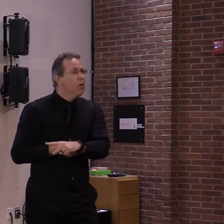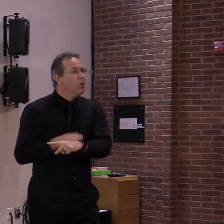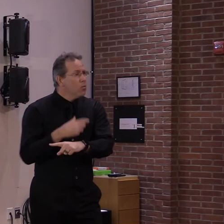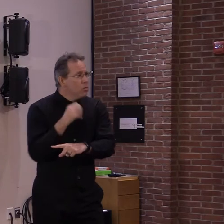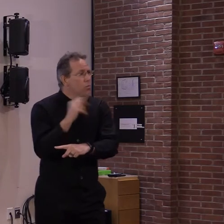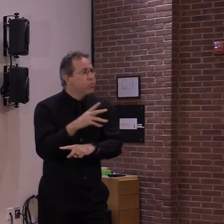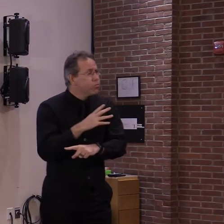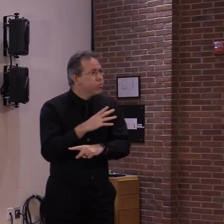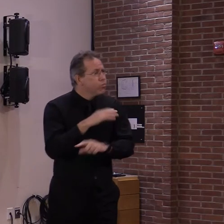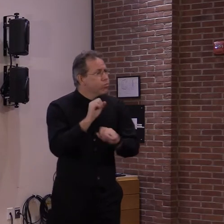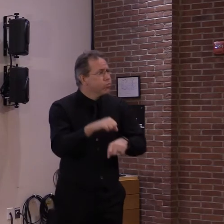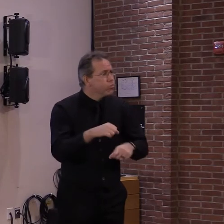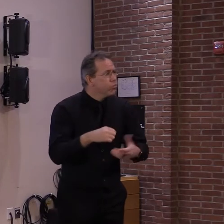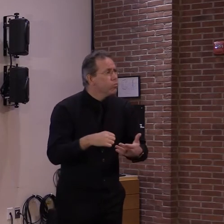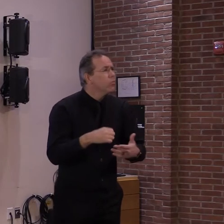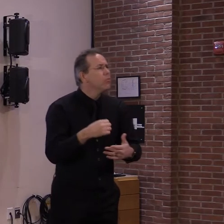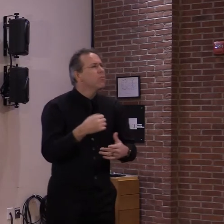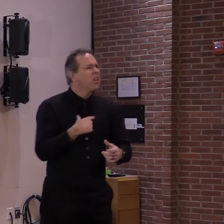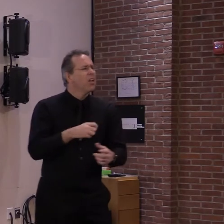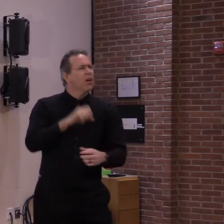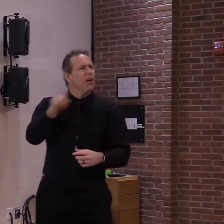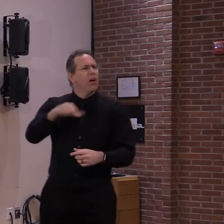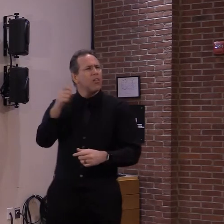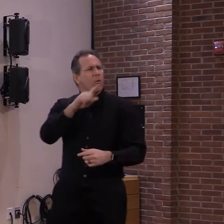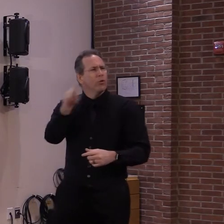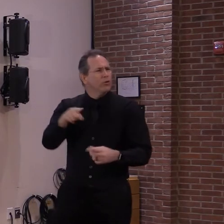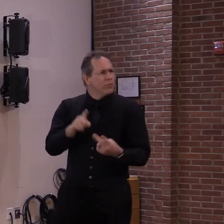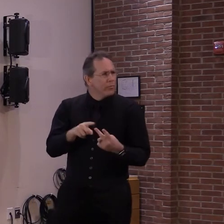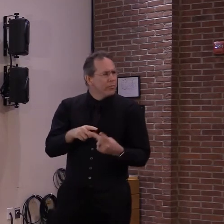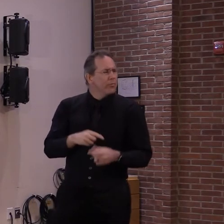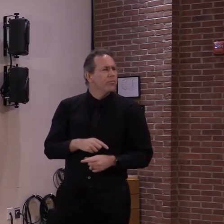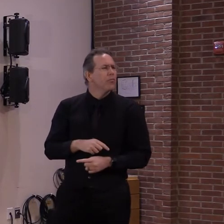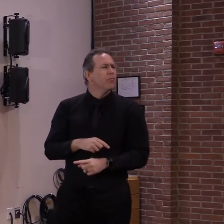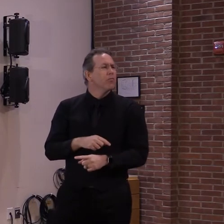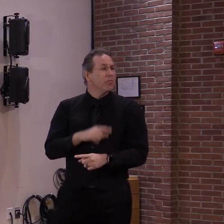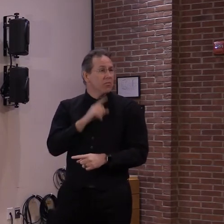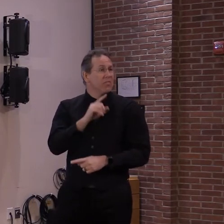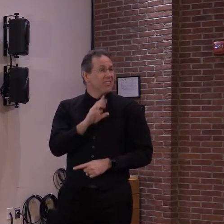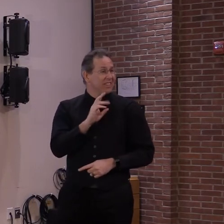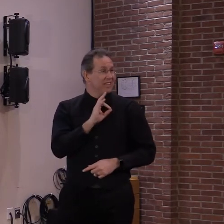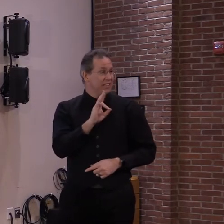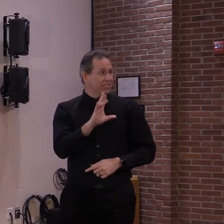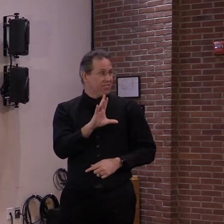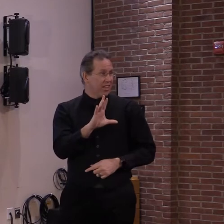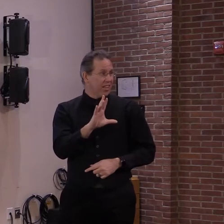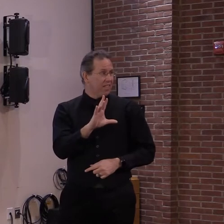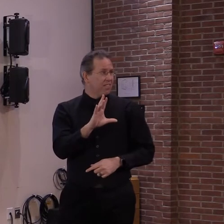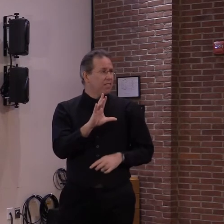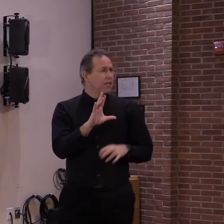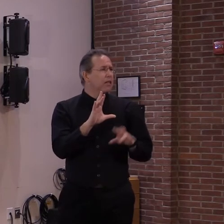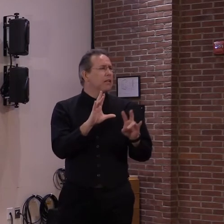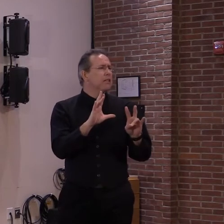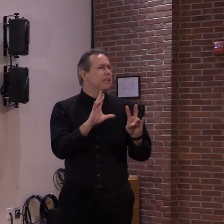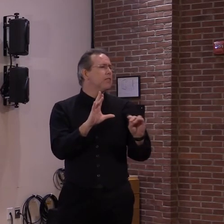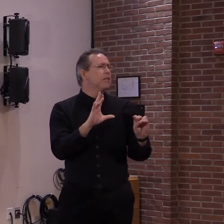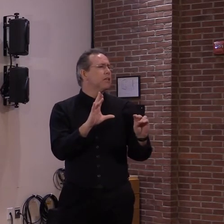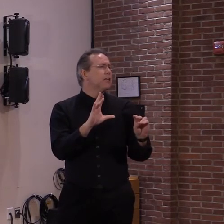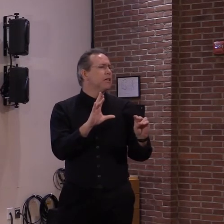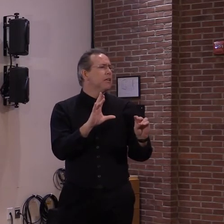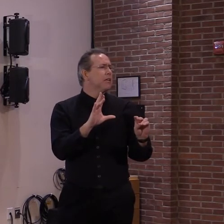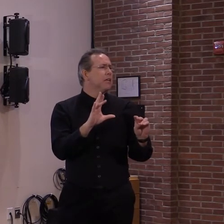that to the next step then. If, if they weren't, uh, both, uh, over 75, then what is that? Does that, that necessarily have to be,